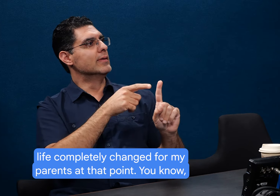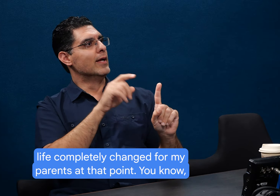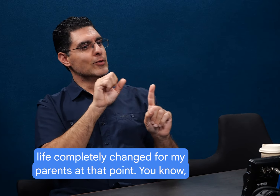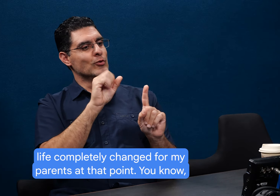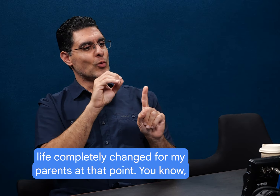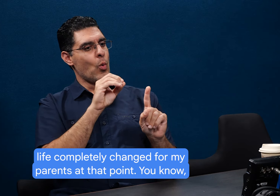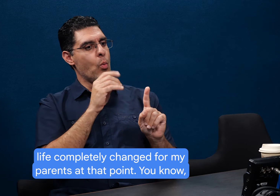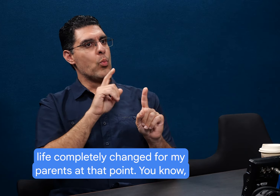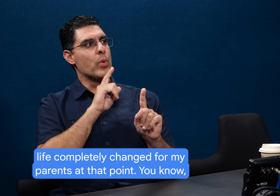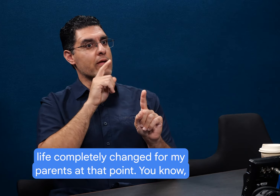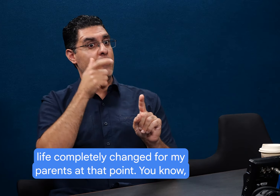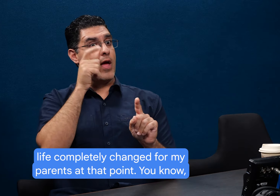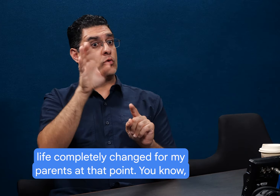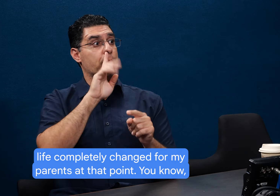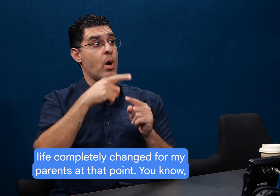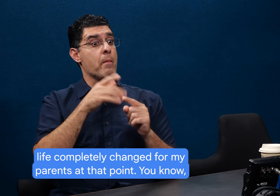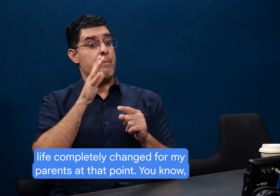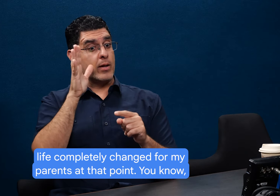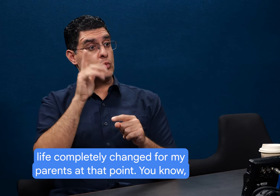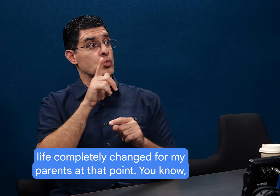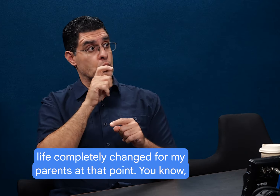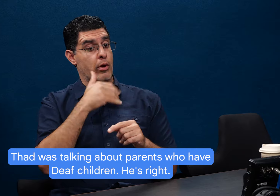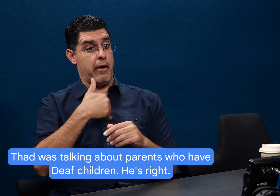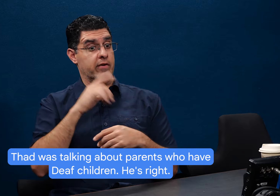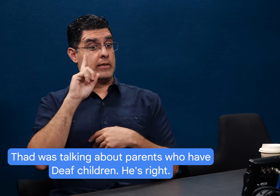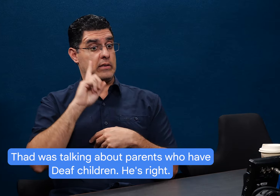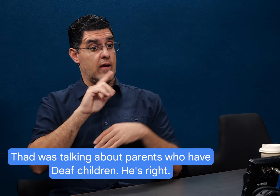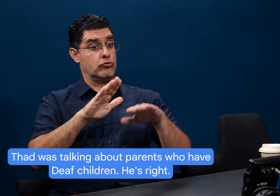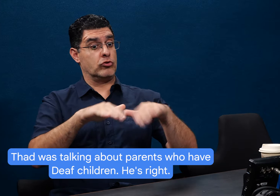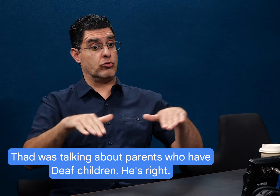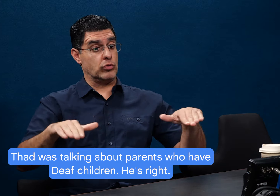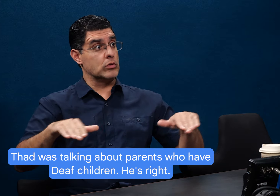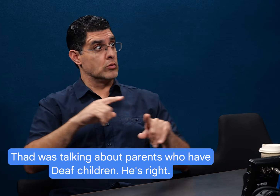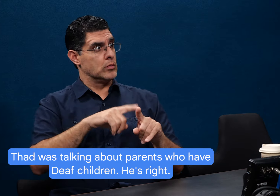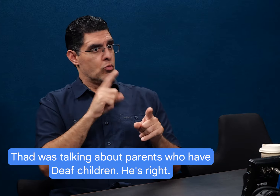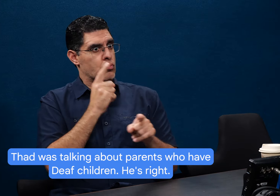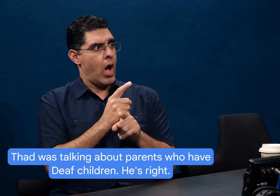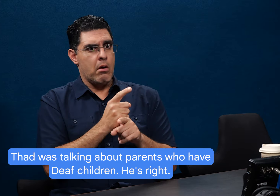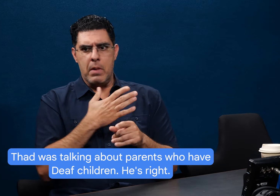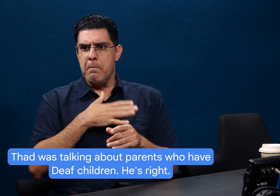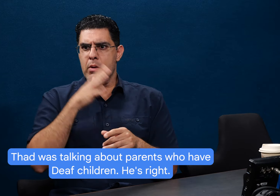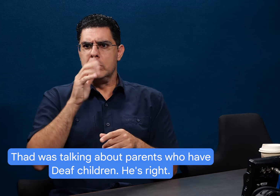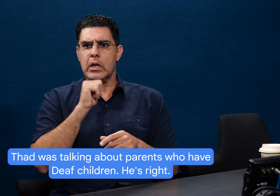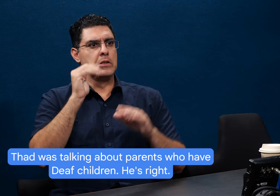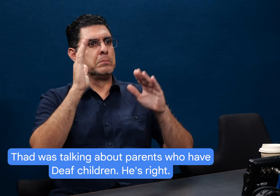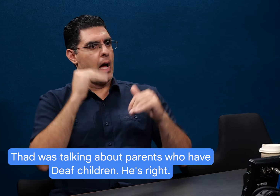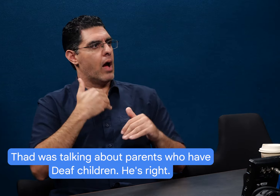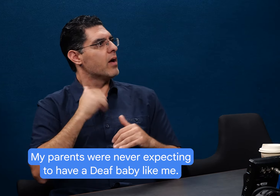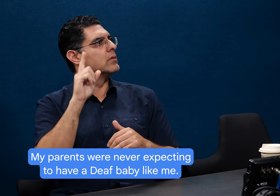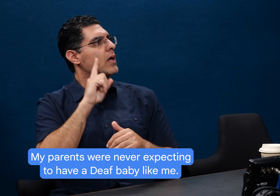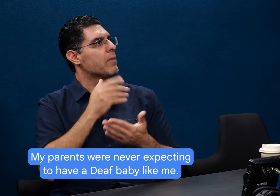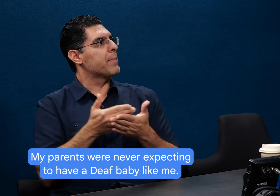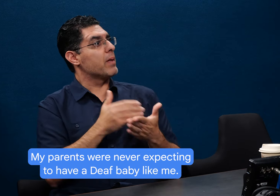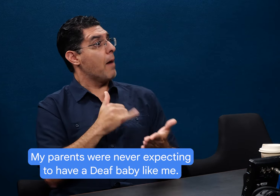life completely changed for my parents at that point. You know, Thad was talking about parents who have deaf children. He's